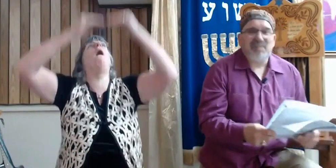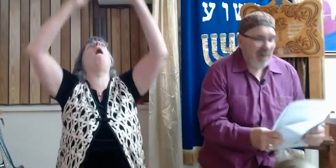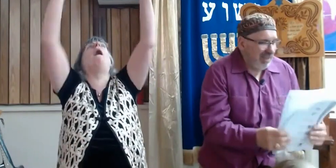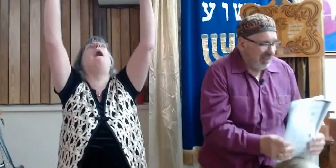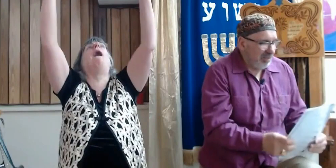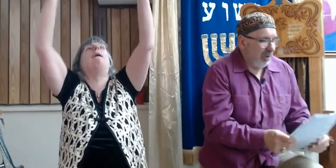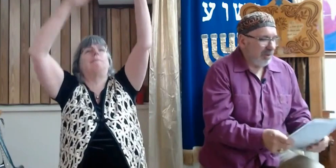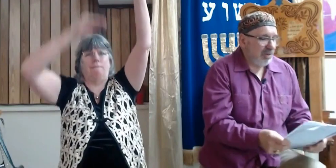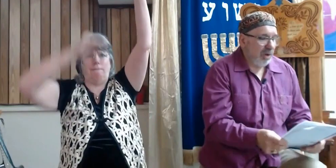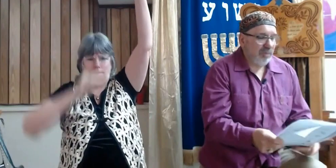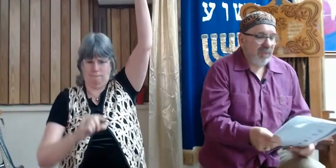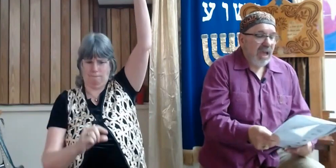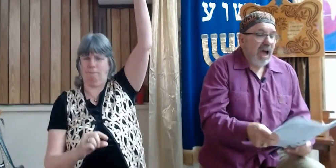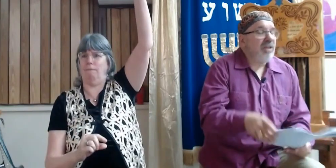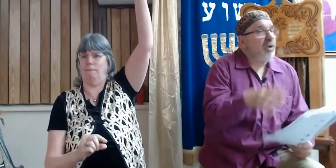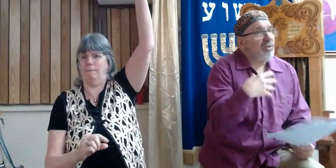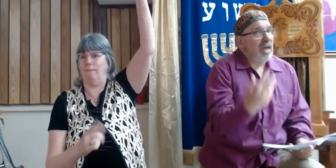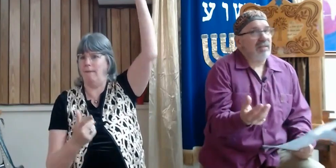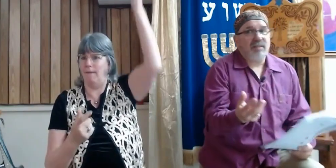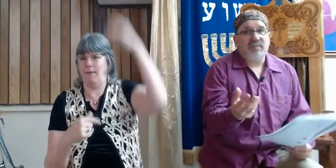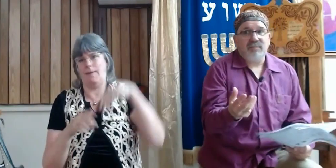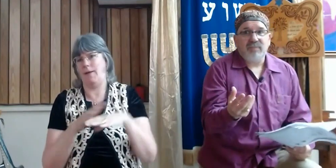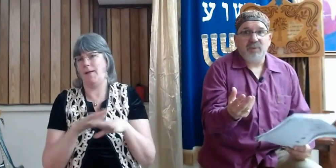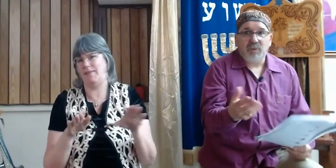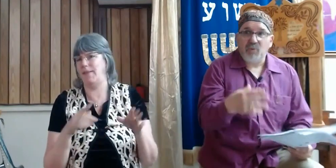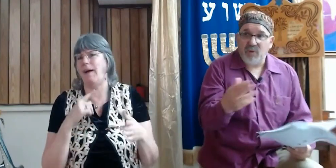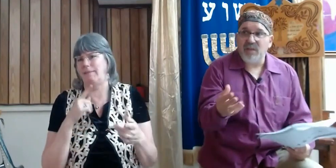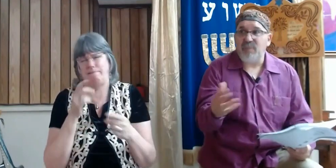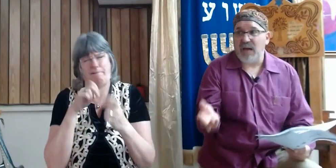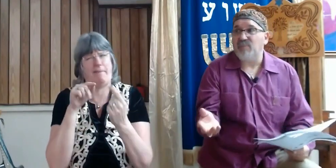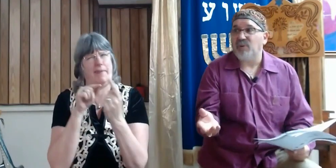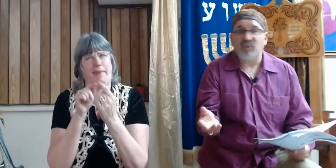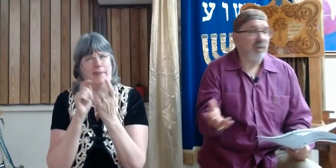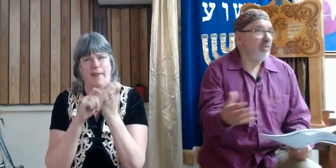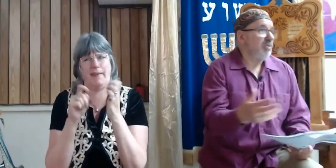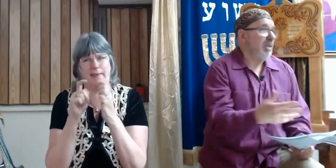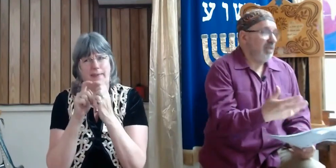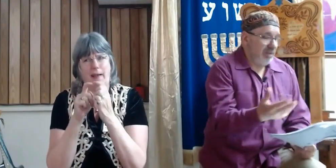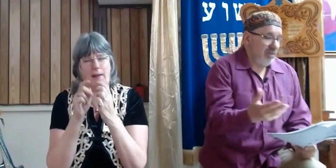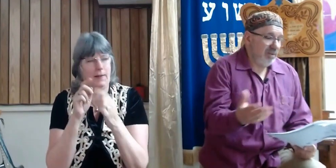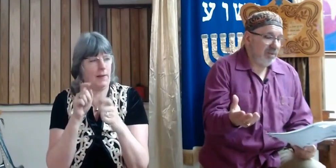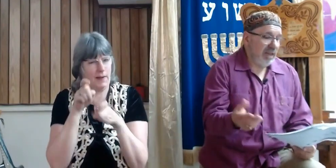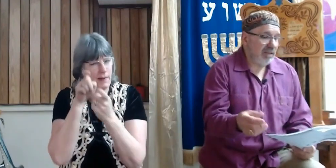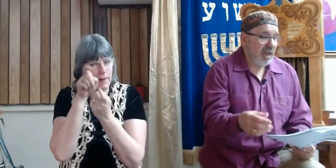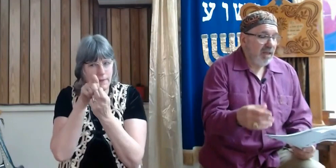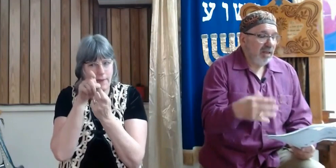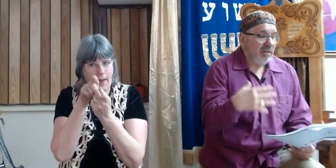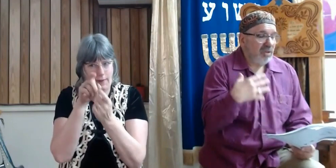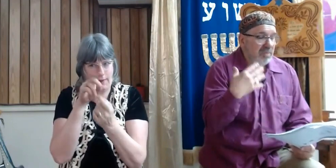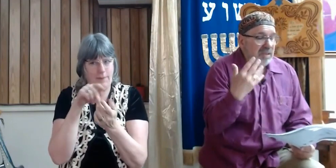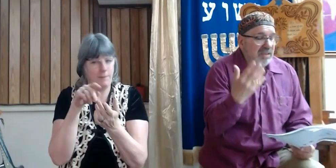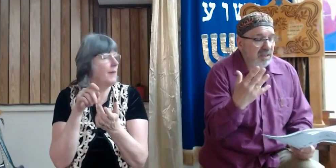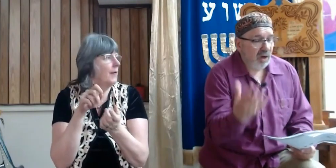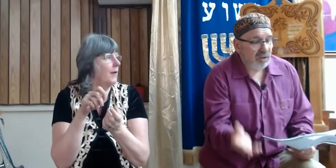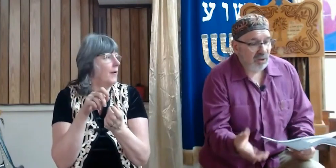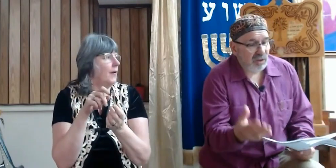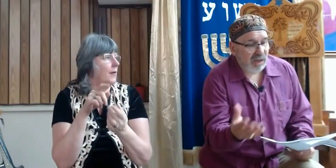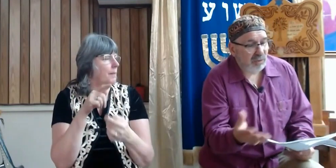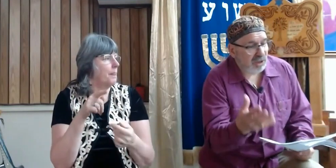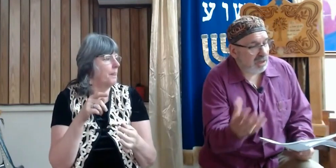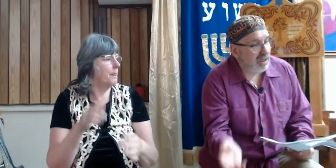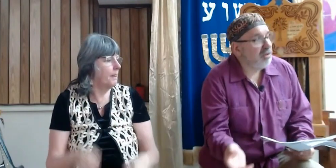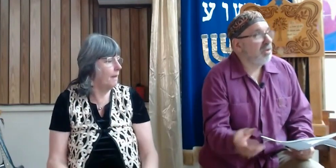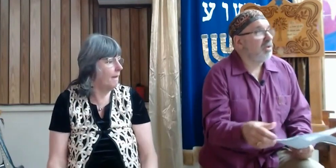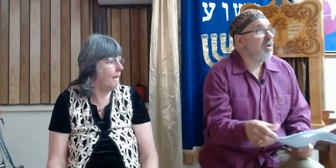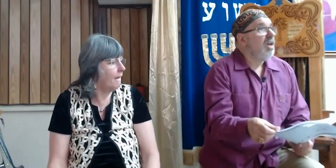That's mighty tall. So, I know that when we read Bible, when we read text, in Semitic culture,